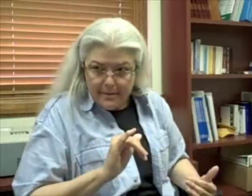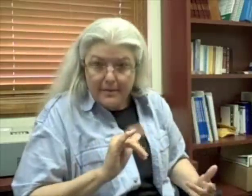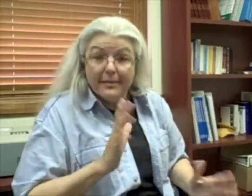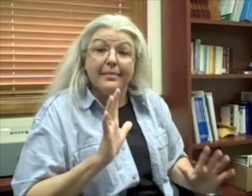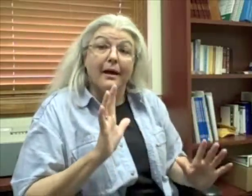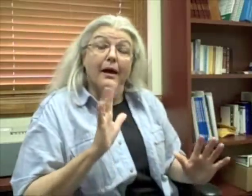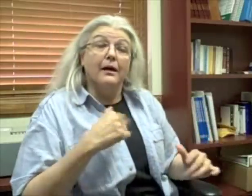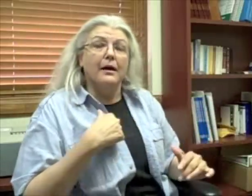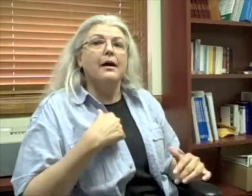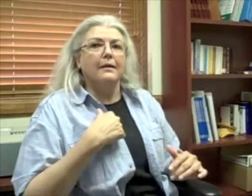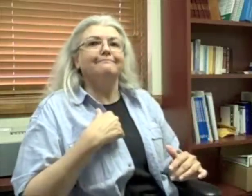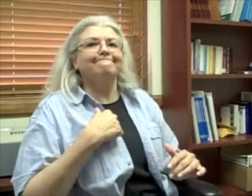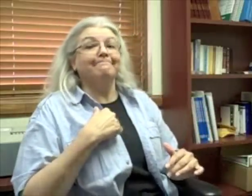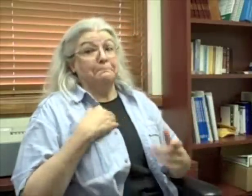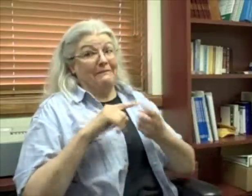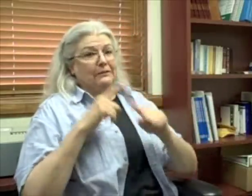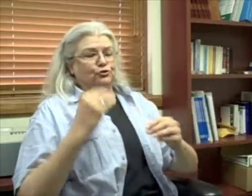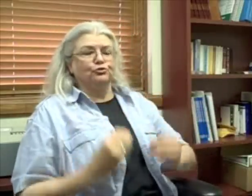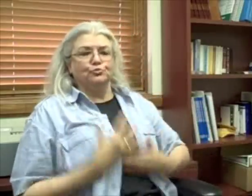My friend really inspired me and helped me a lot.